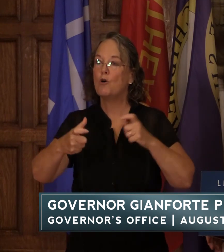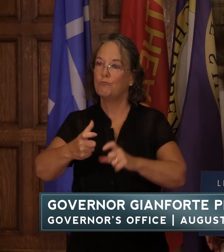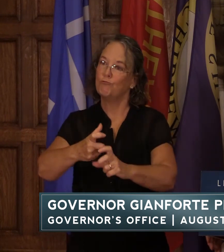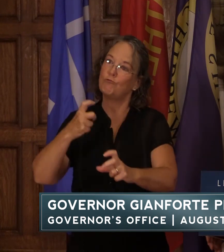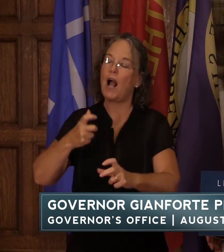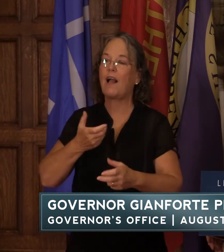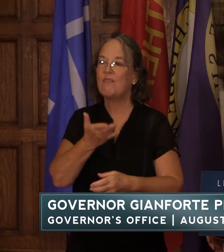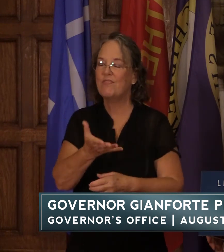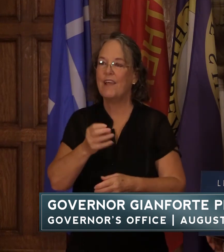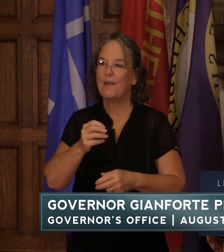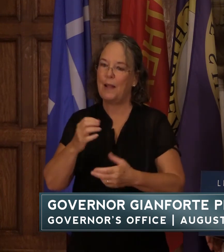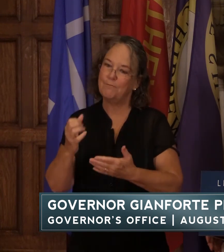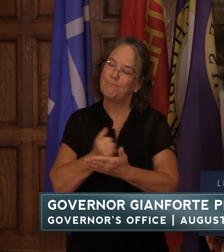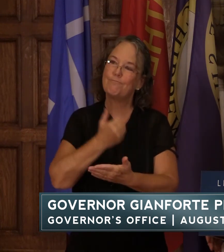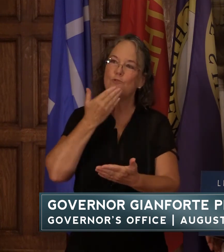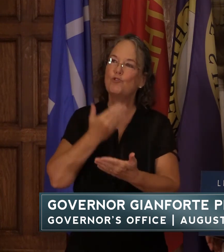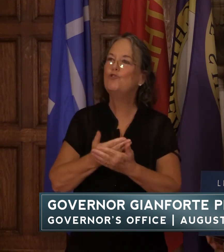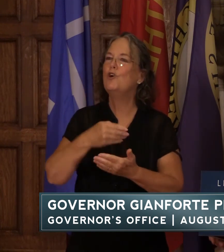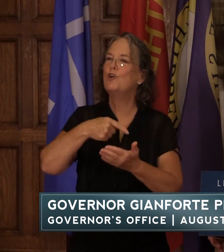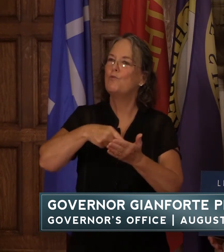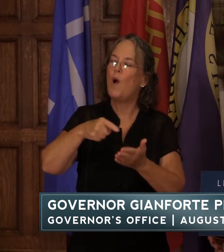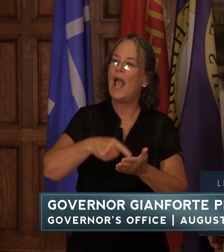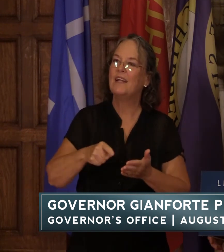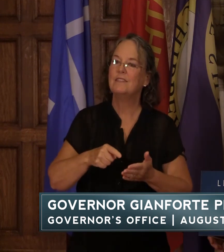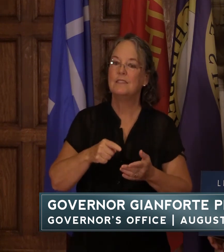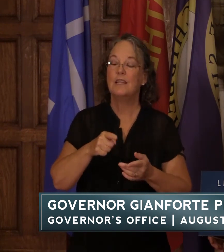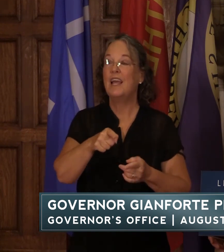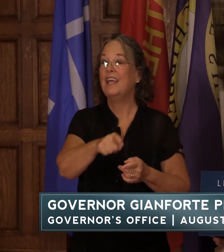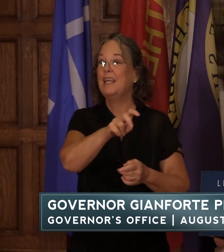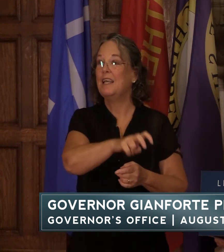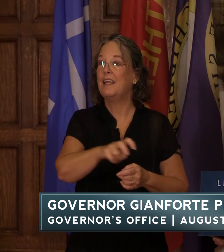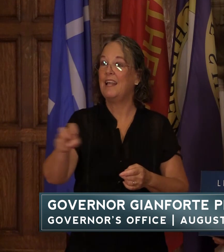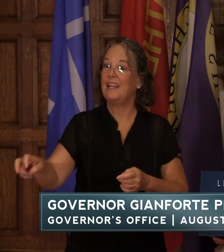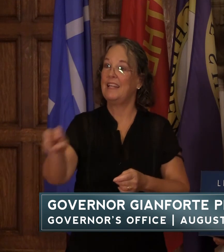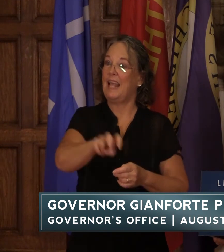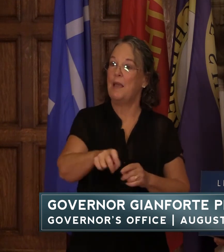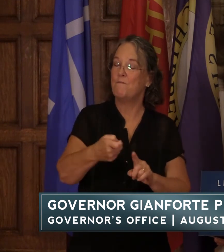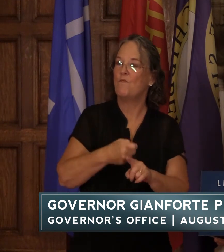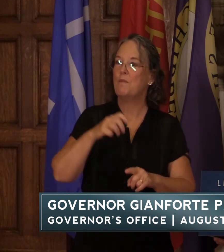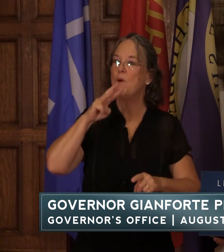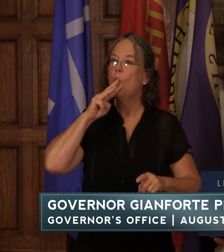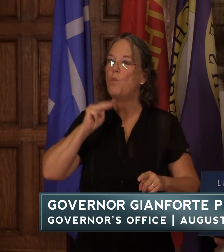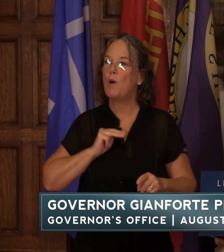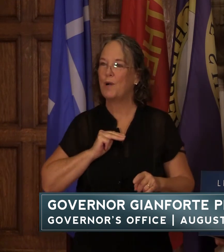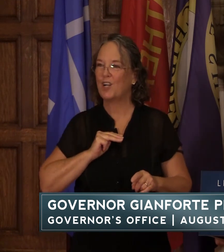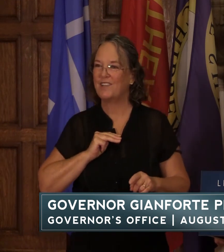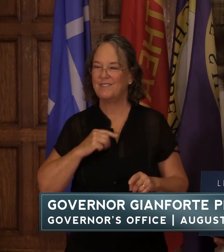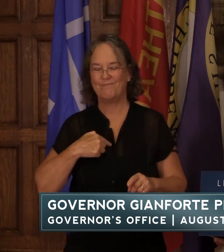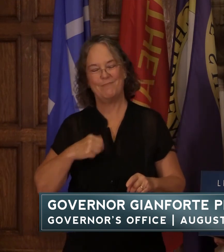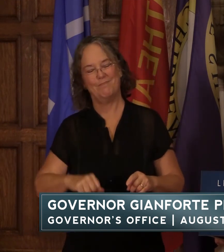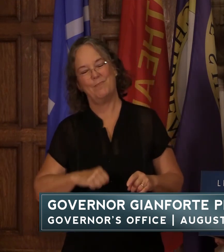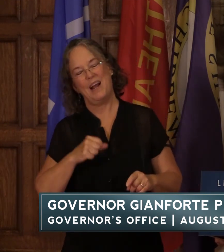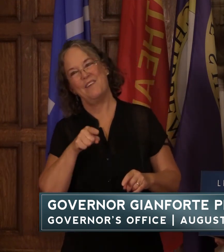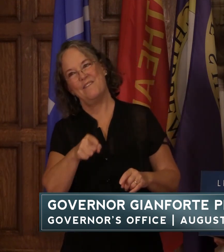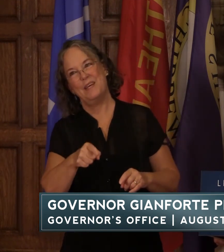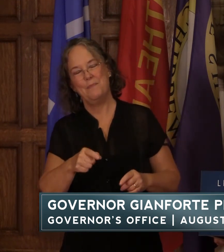after getting introduced to the idea he came from walmart and i was just proud of him and what's possible